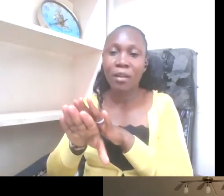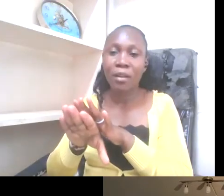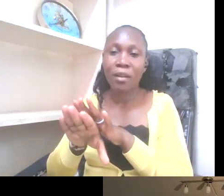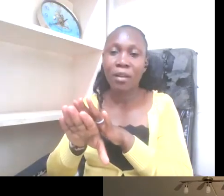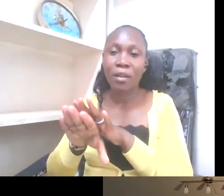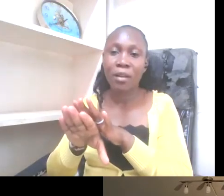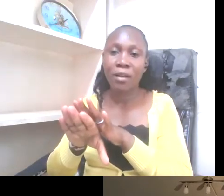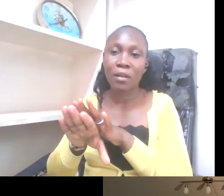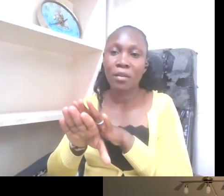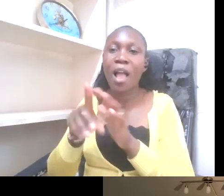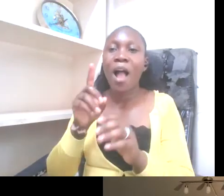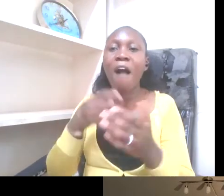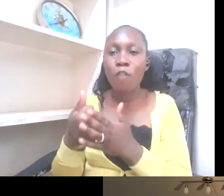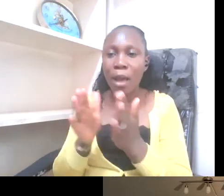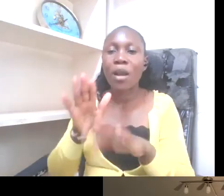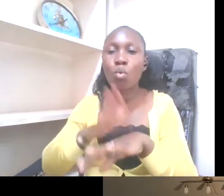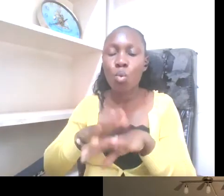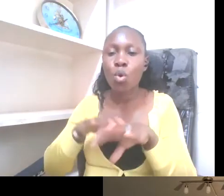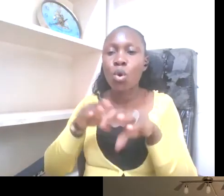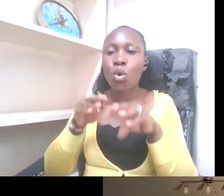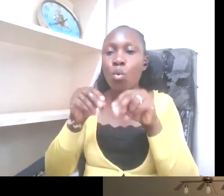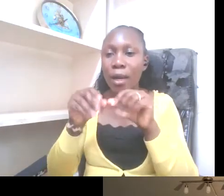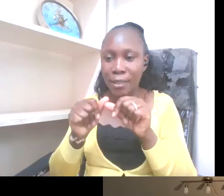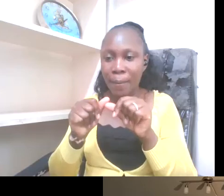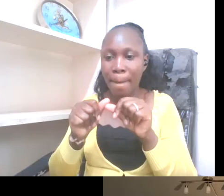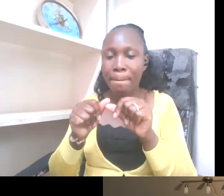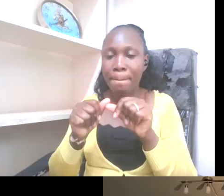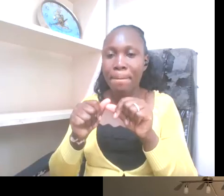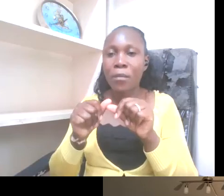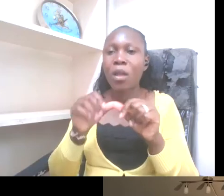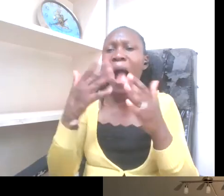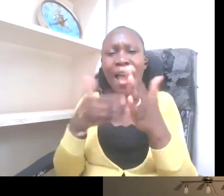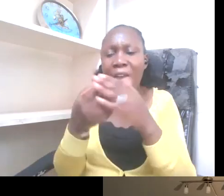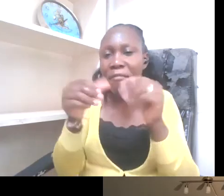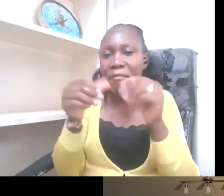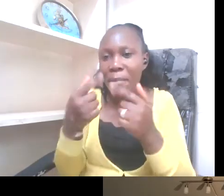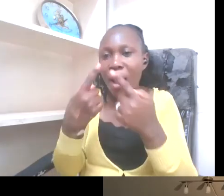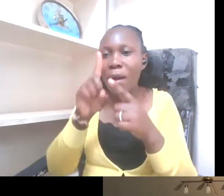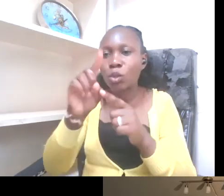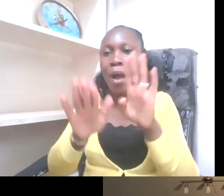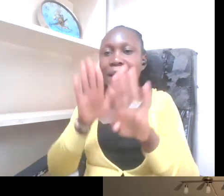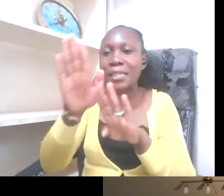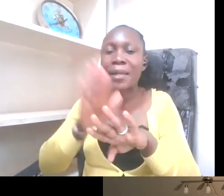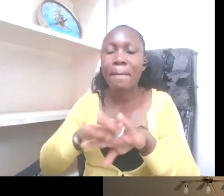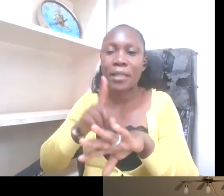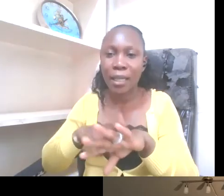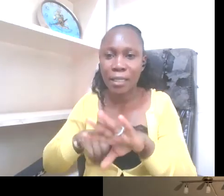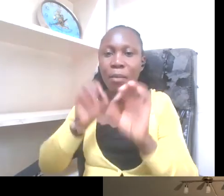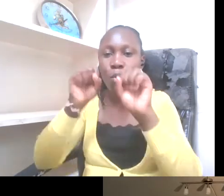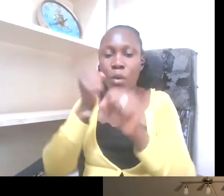and good quality. We are yet to get there, but it is one step at a time. It is doable. Thank you.